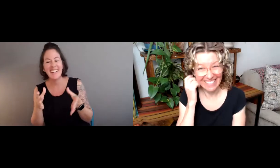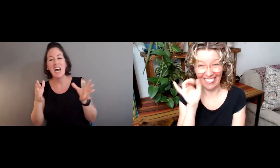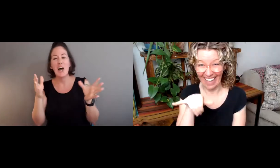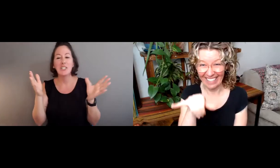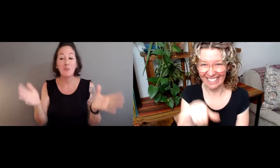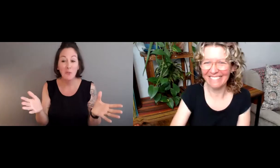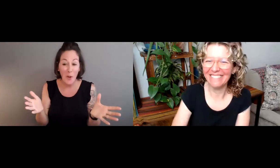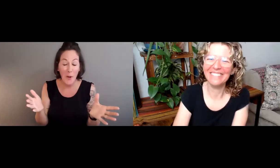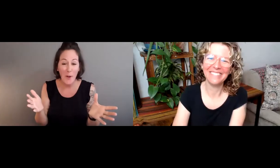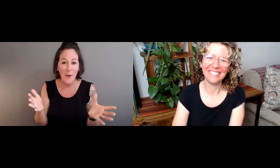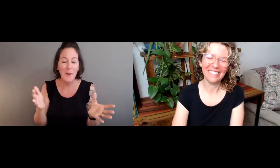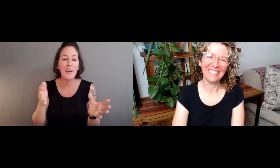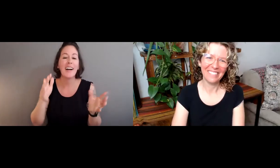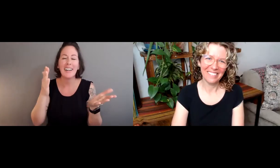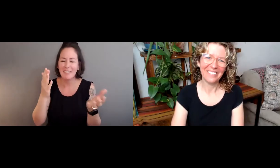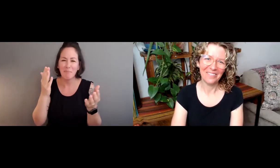What's my favorite topic to hate?